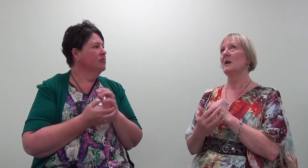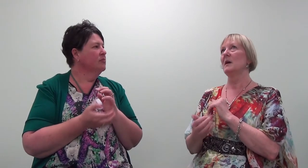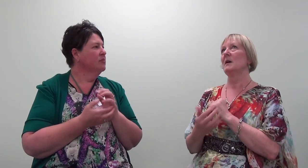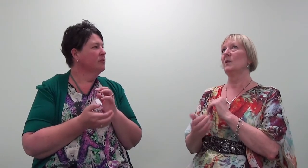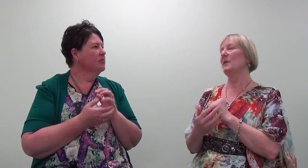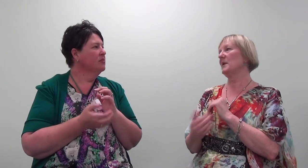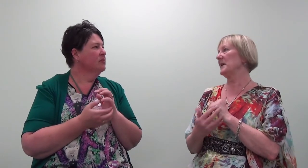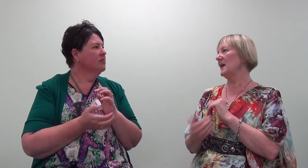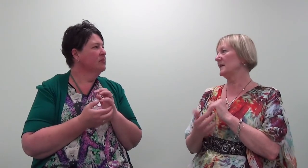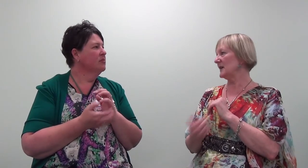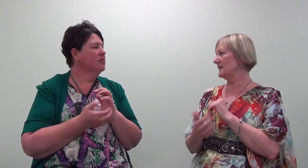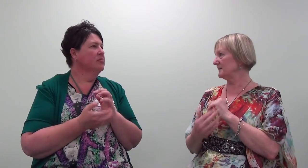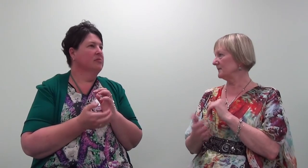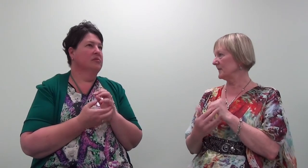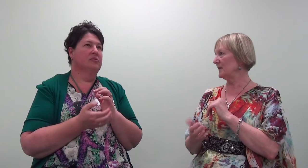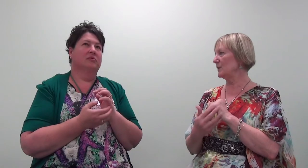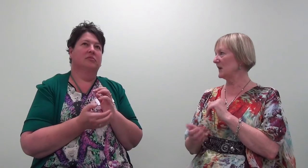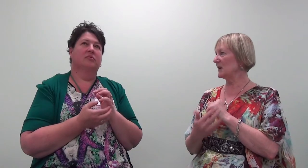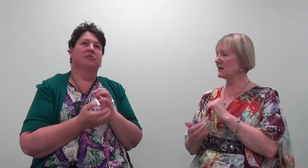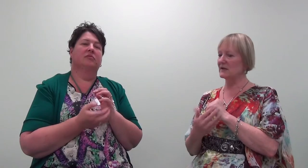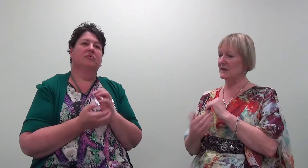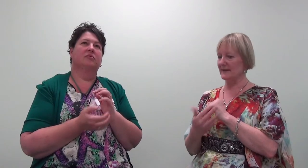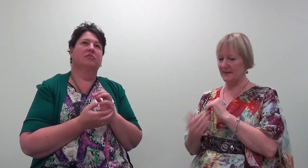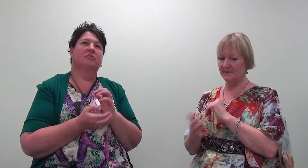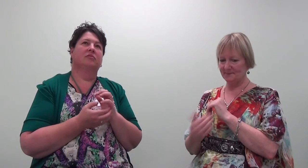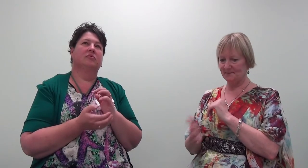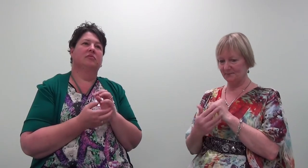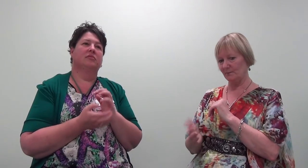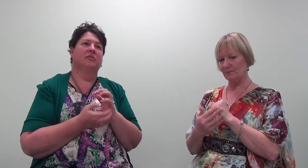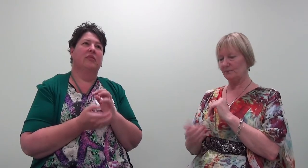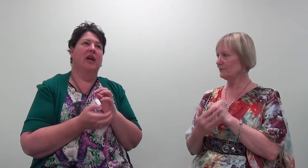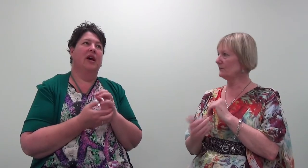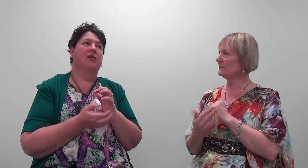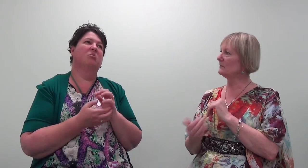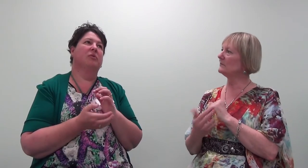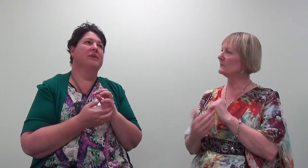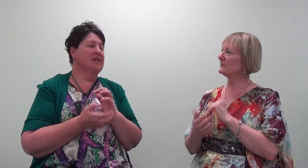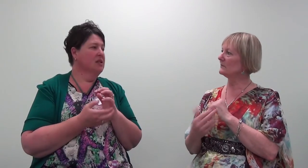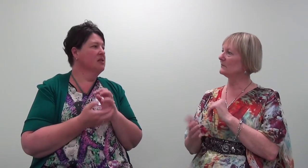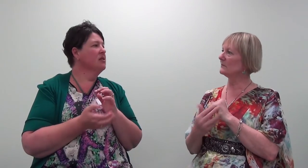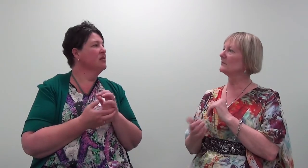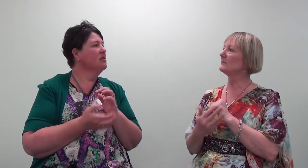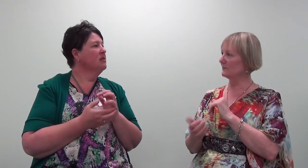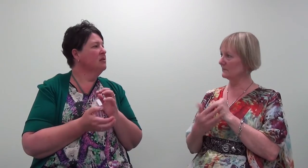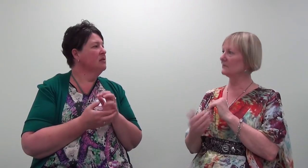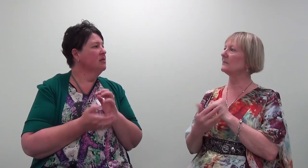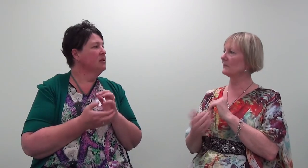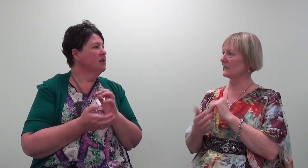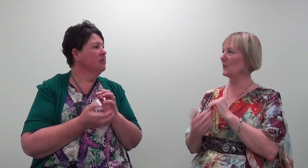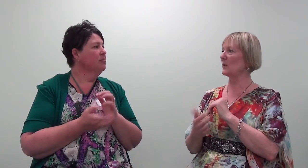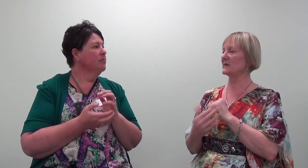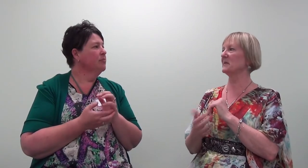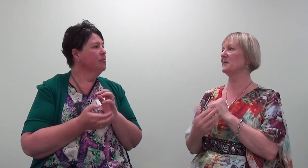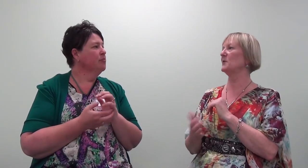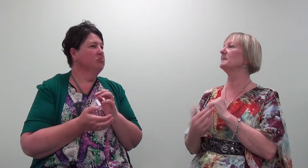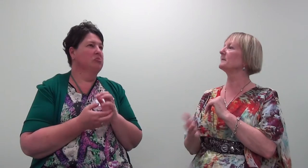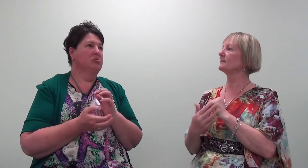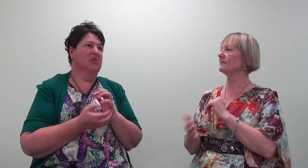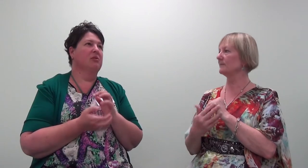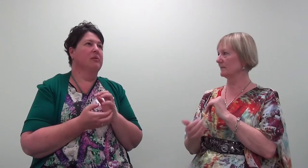What would it be out of 10 if you were to guess it now over 6? What was it before? That would